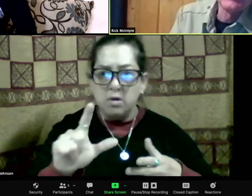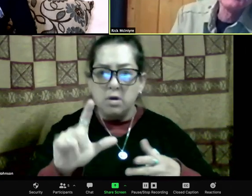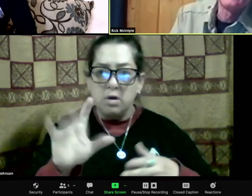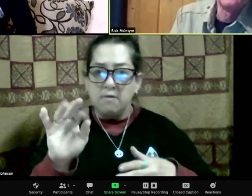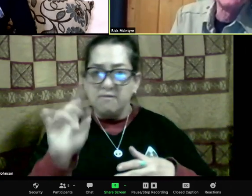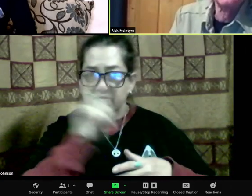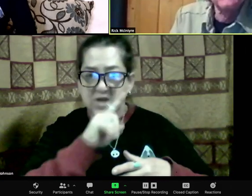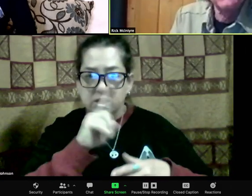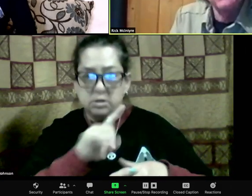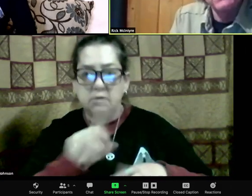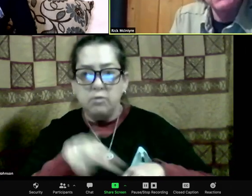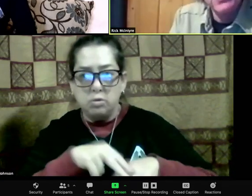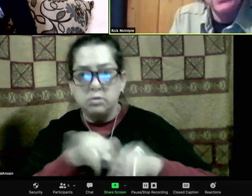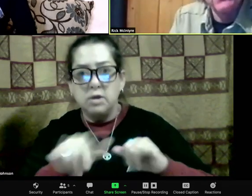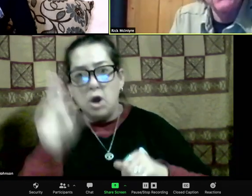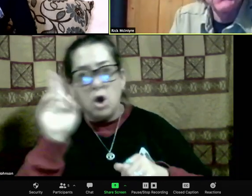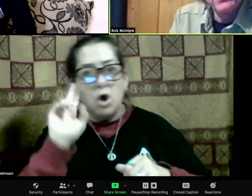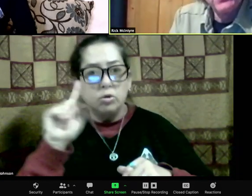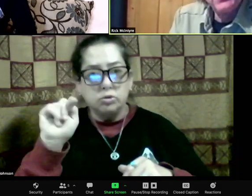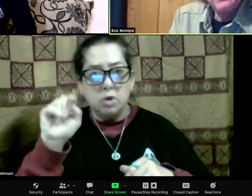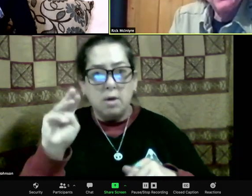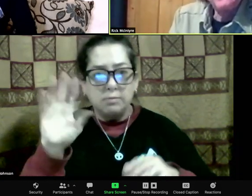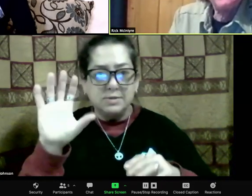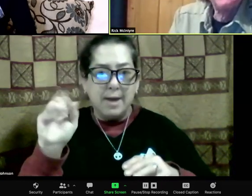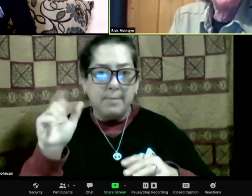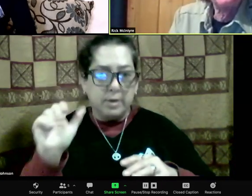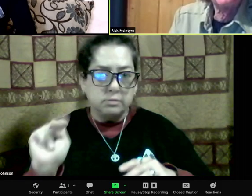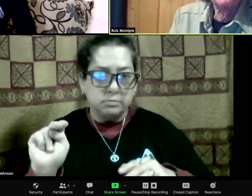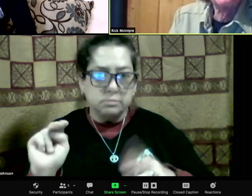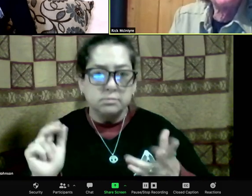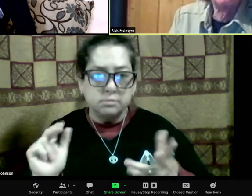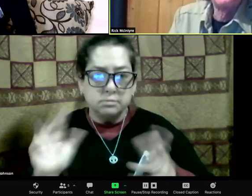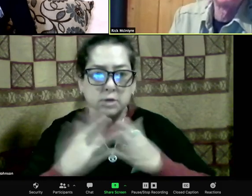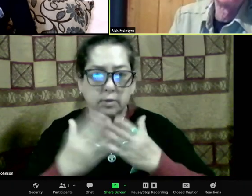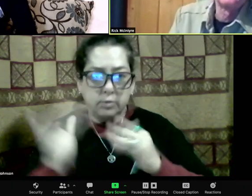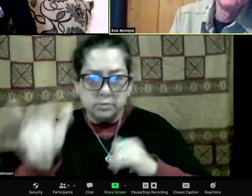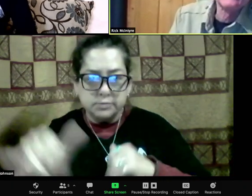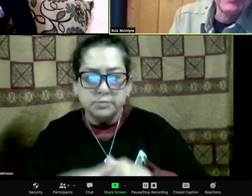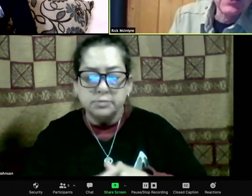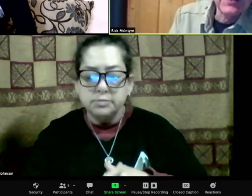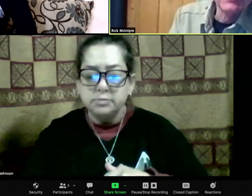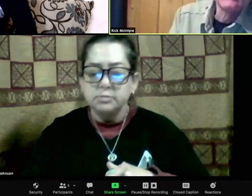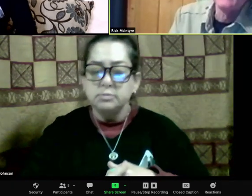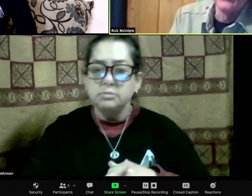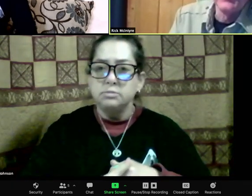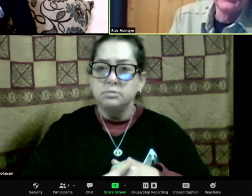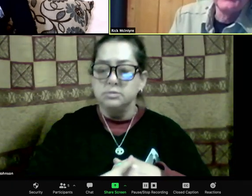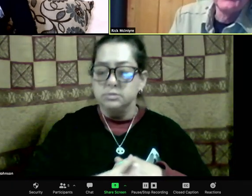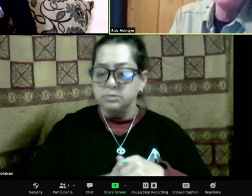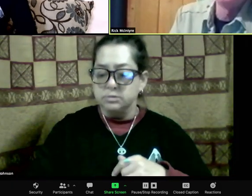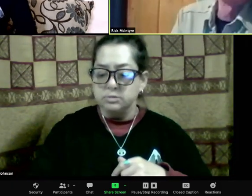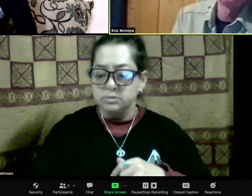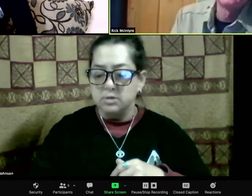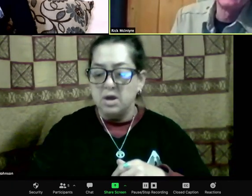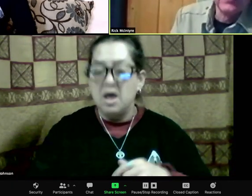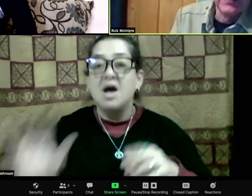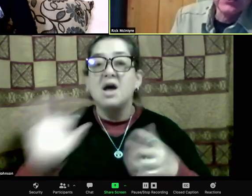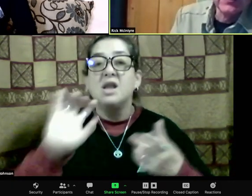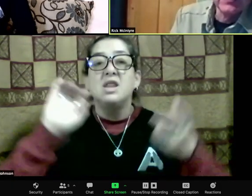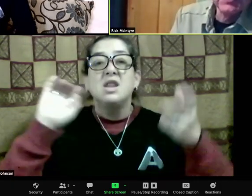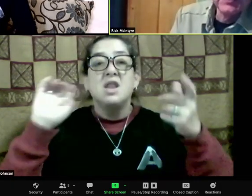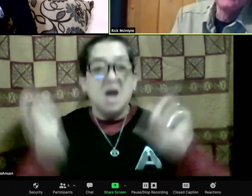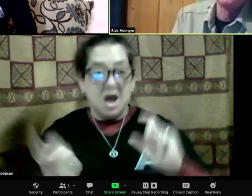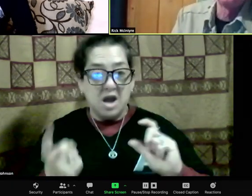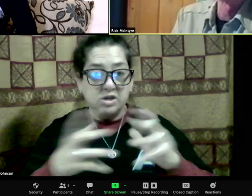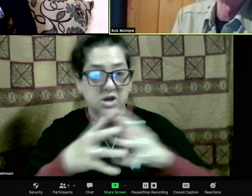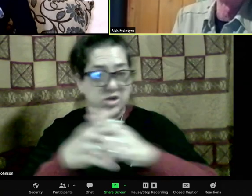could beat the arguments and the logic that they would have for ending slavery. It would be virtually perfect in terms